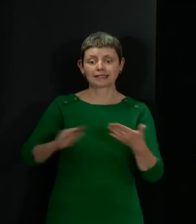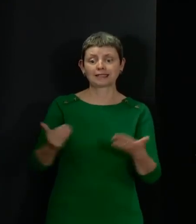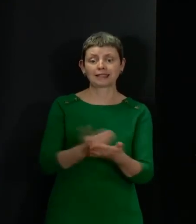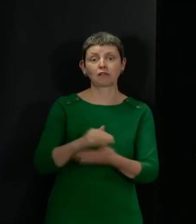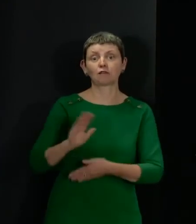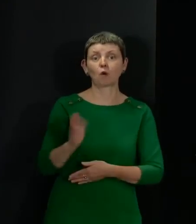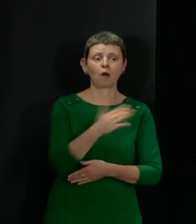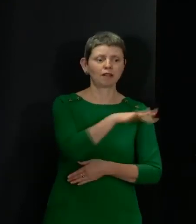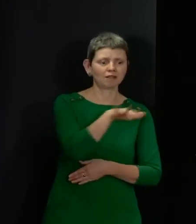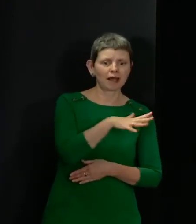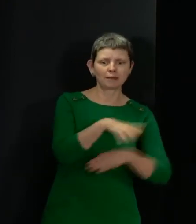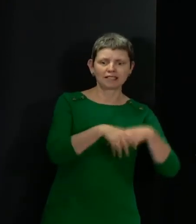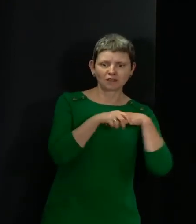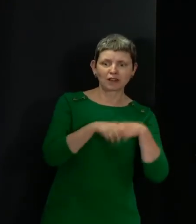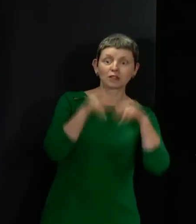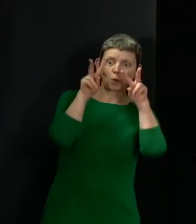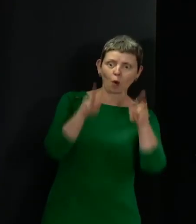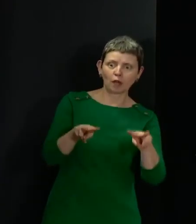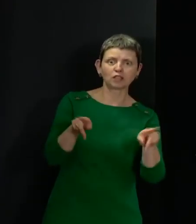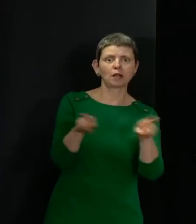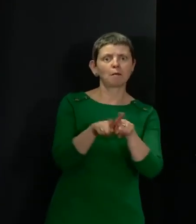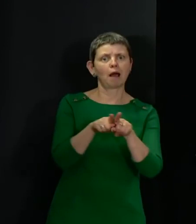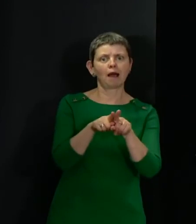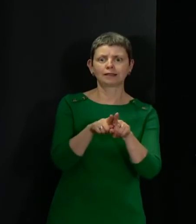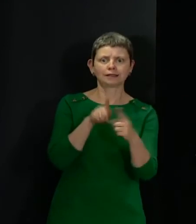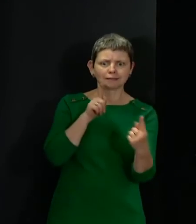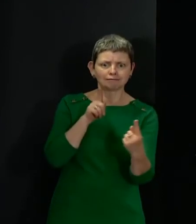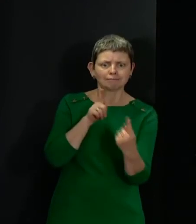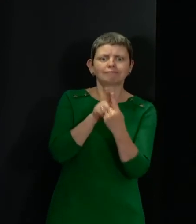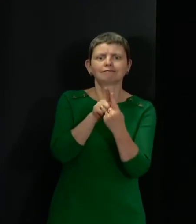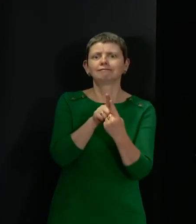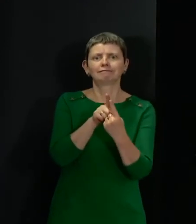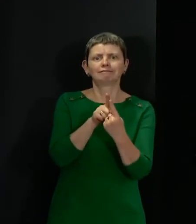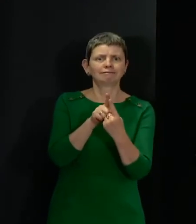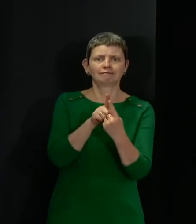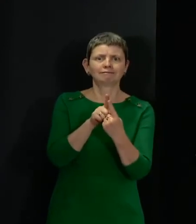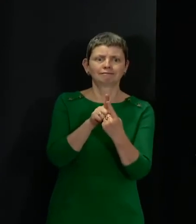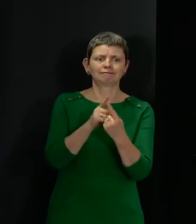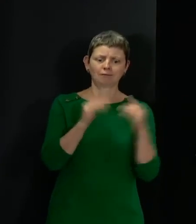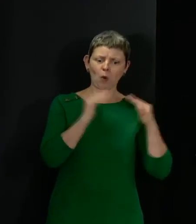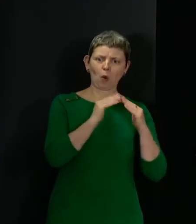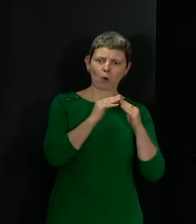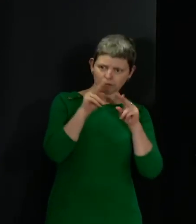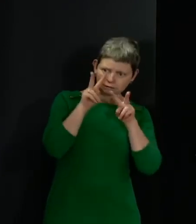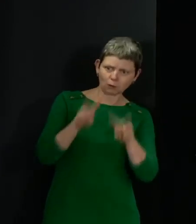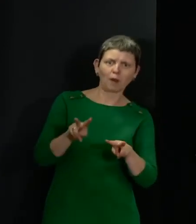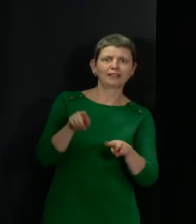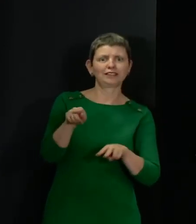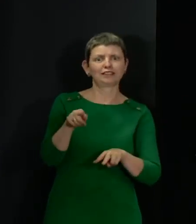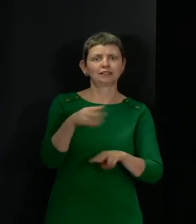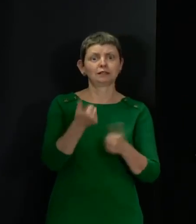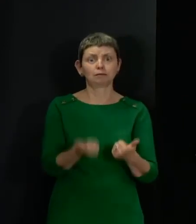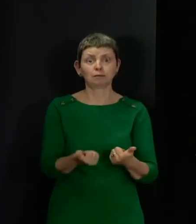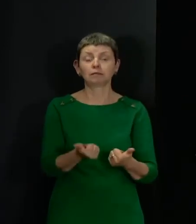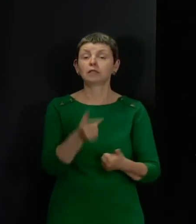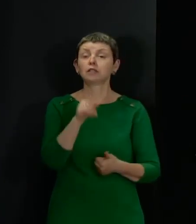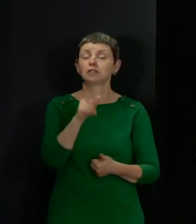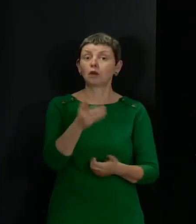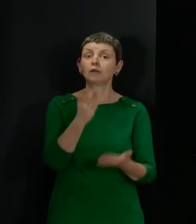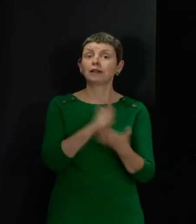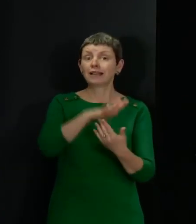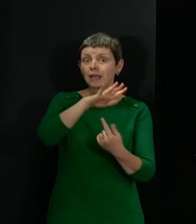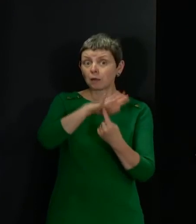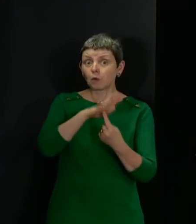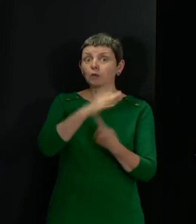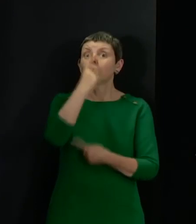in line with the physical distancing measures. So it's important that people have the right to protest. It's important that people